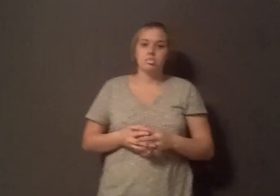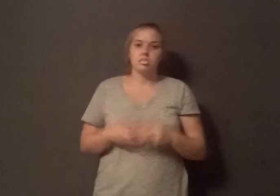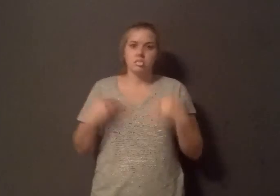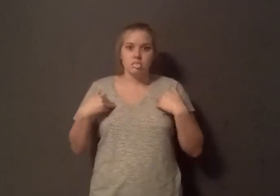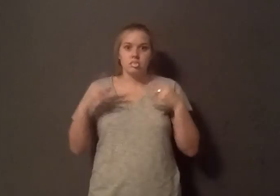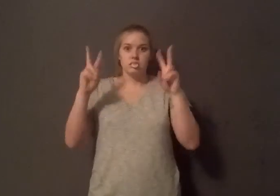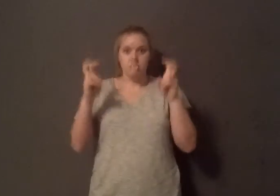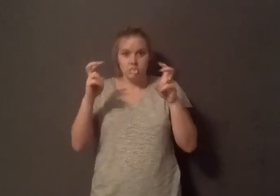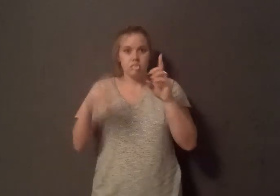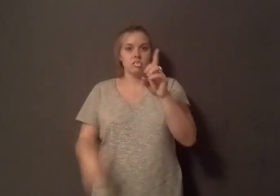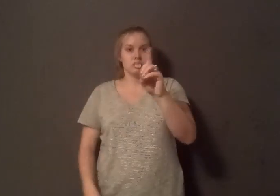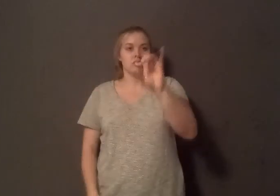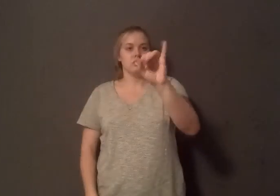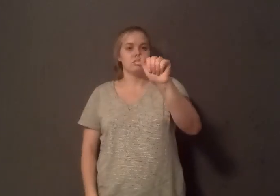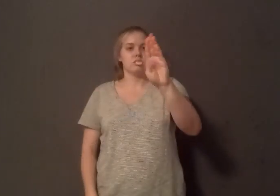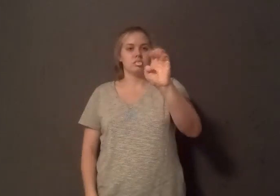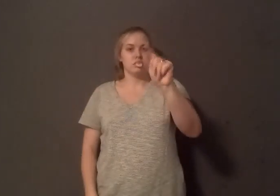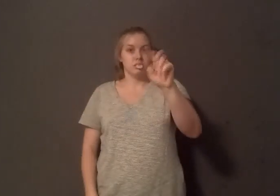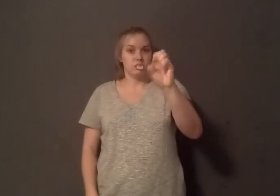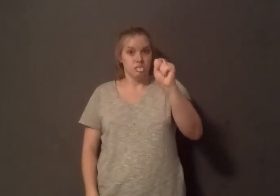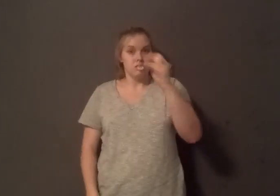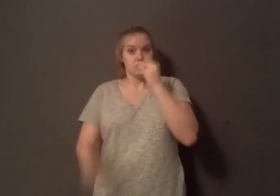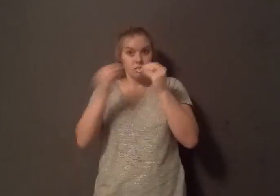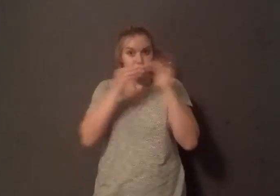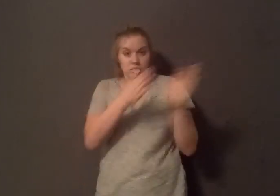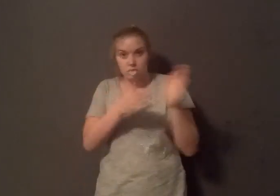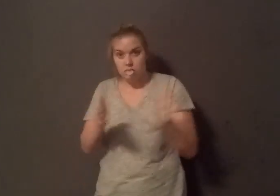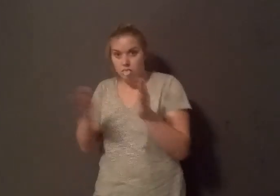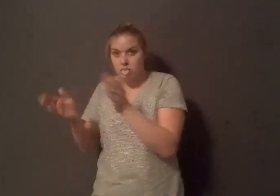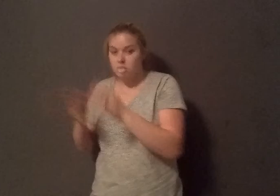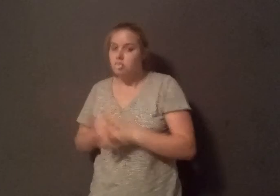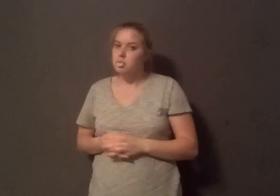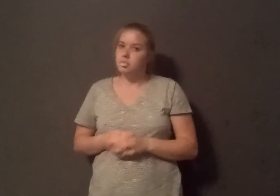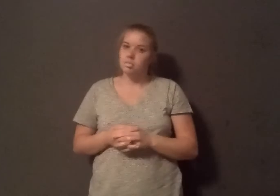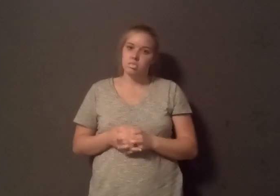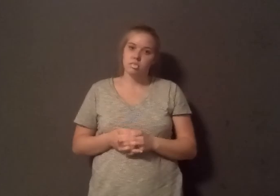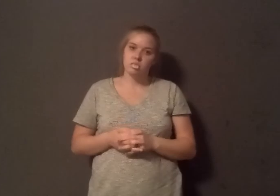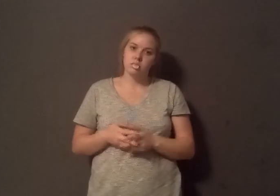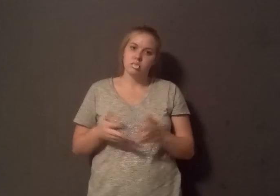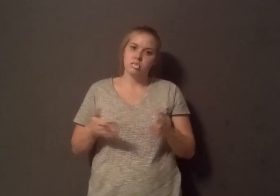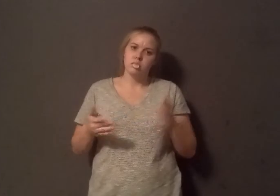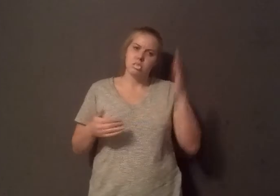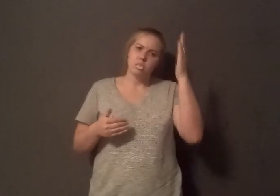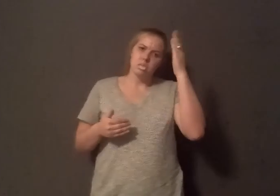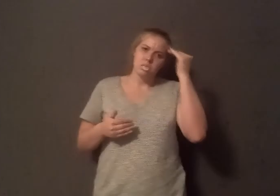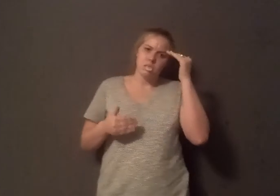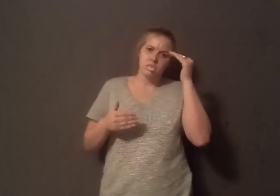that selection, do you consider that plan compared to a plant based plan? No one's done that study.